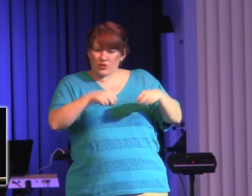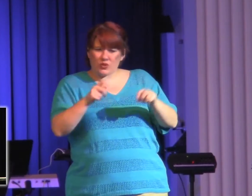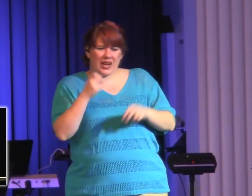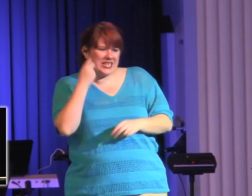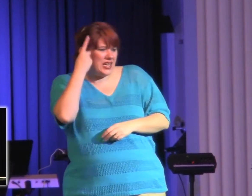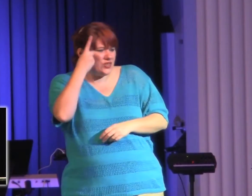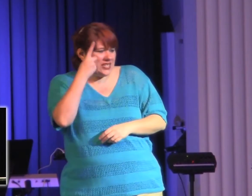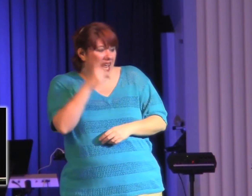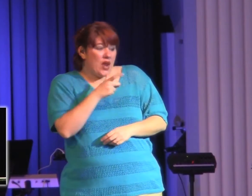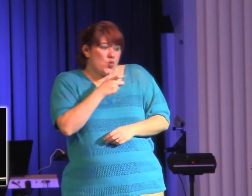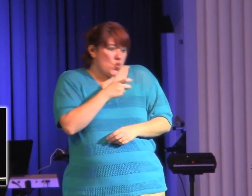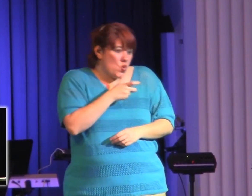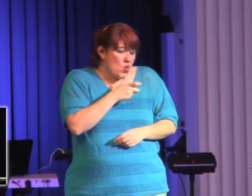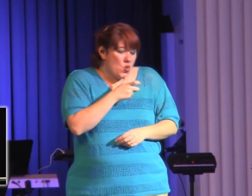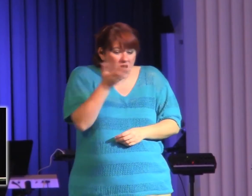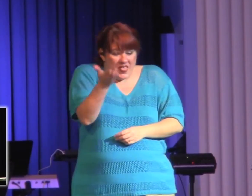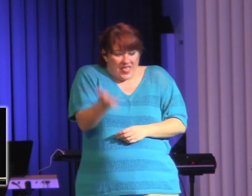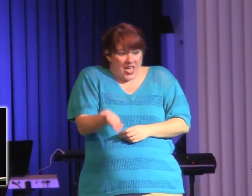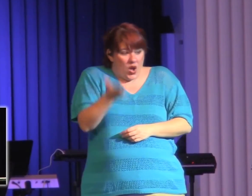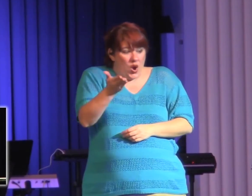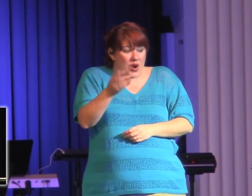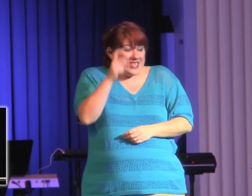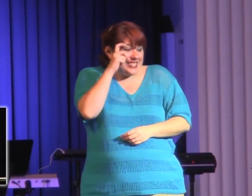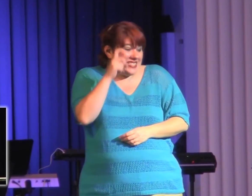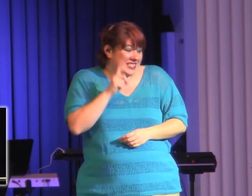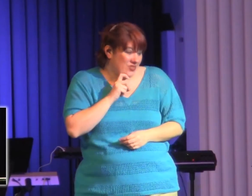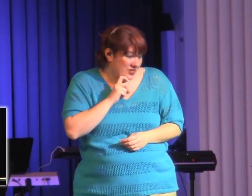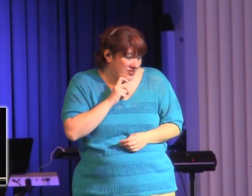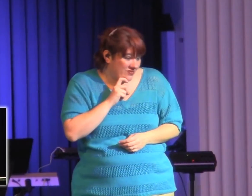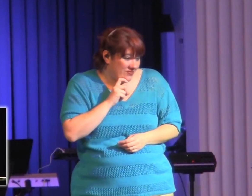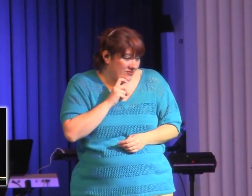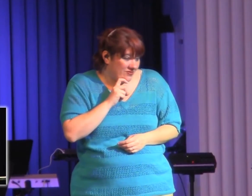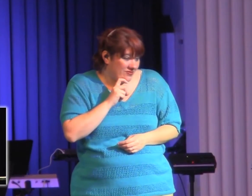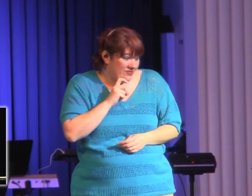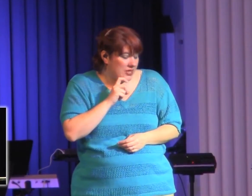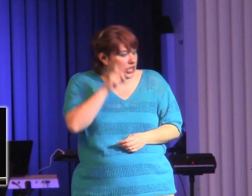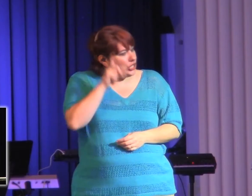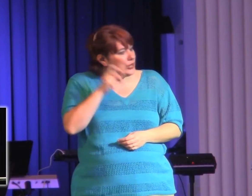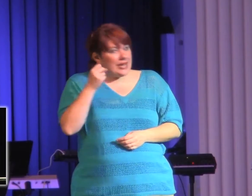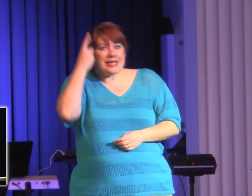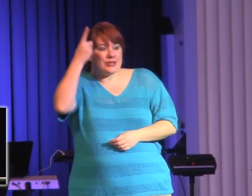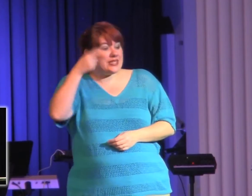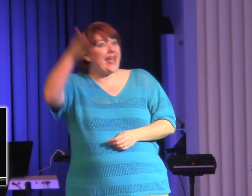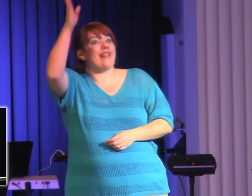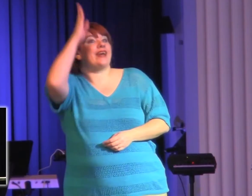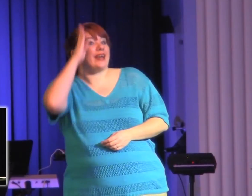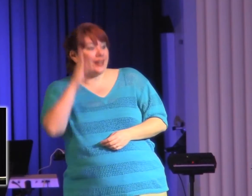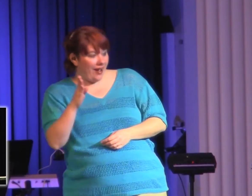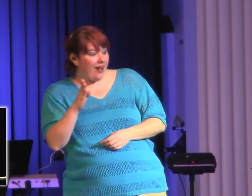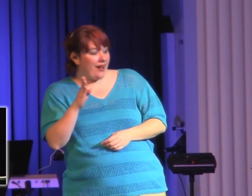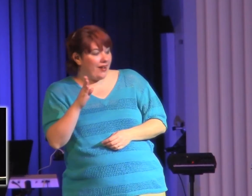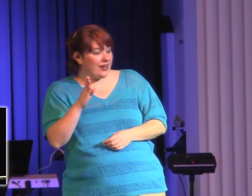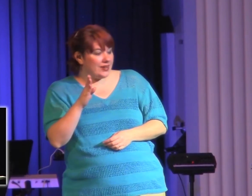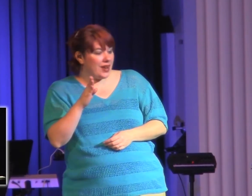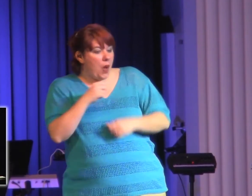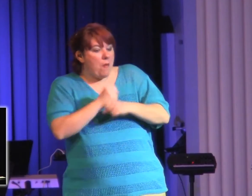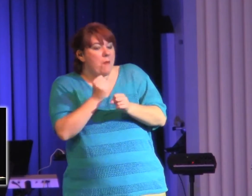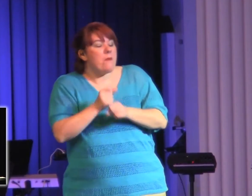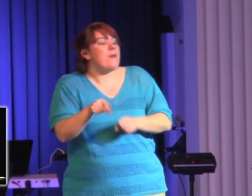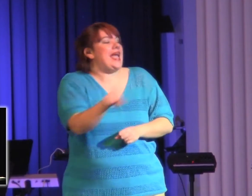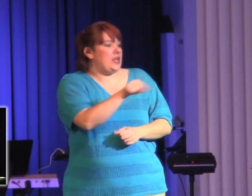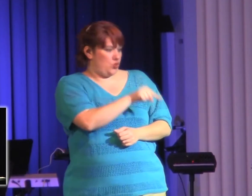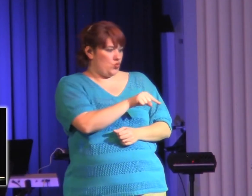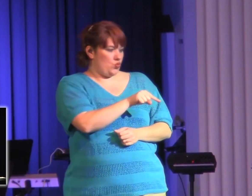God created you this way, we live in a world that people are saying, well, maybe, maybe I'm not this,